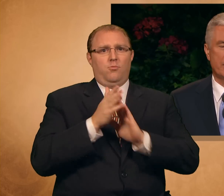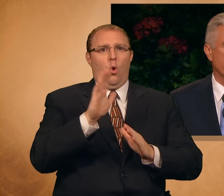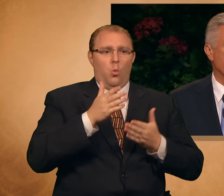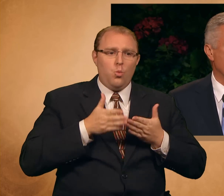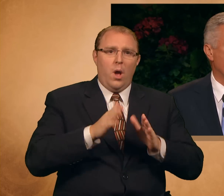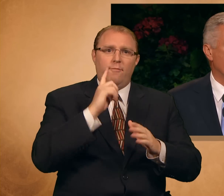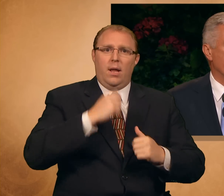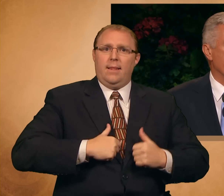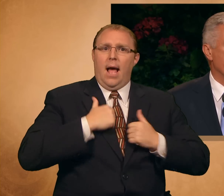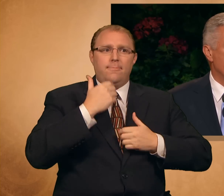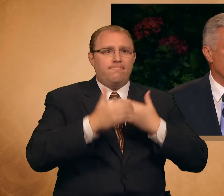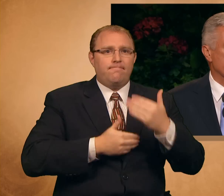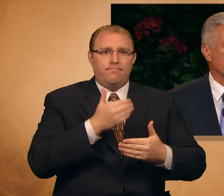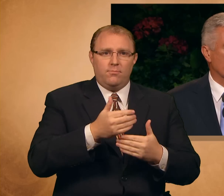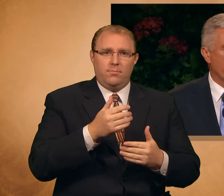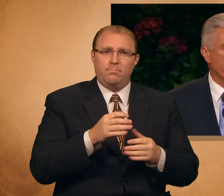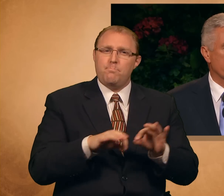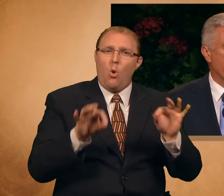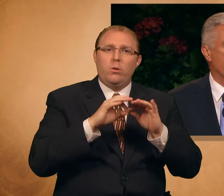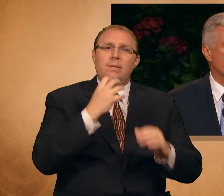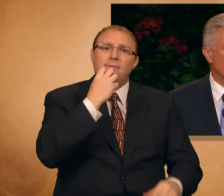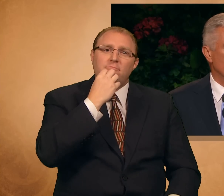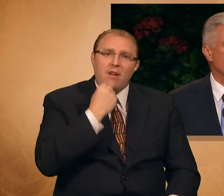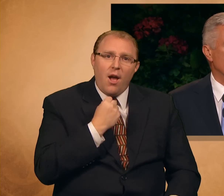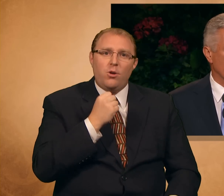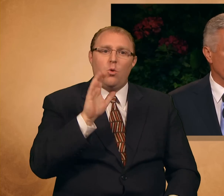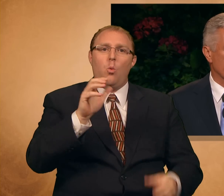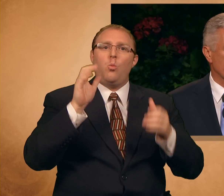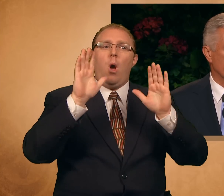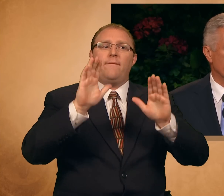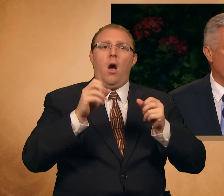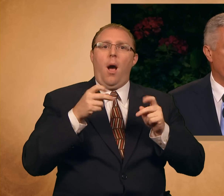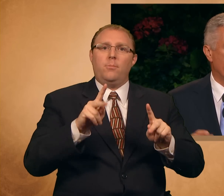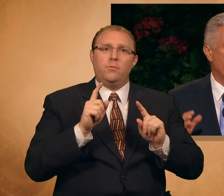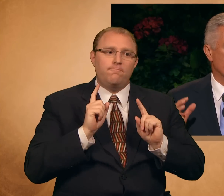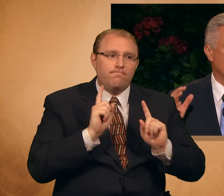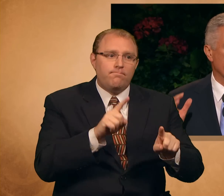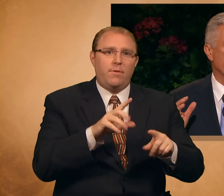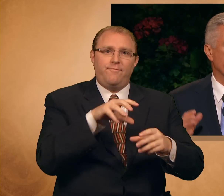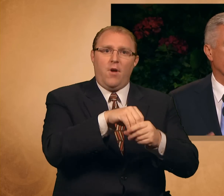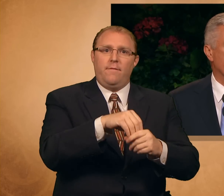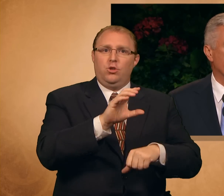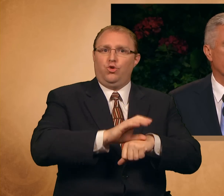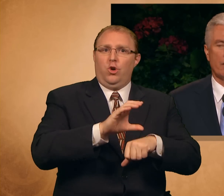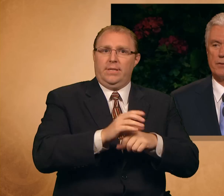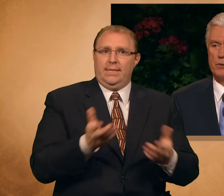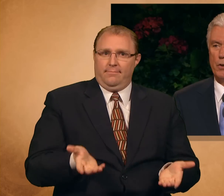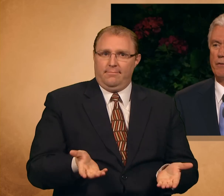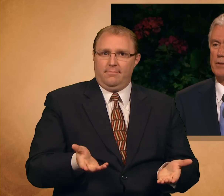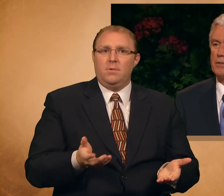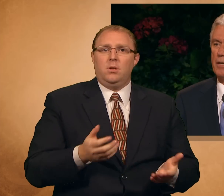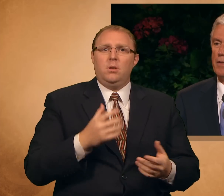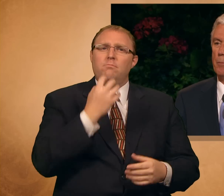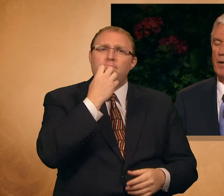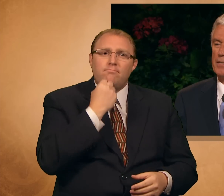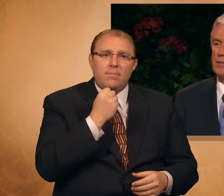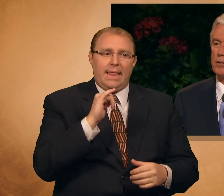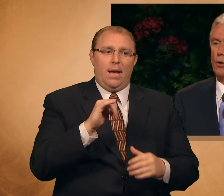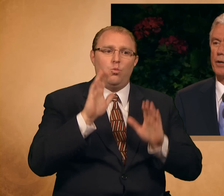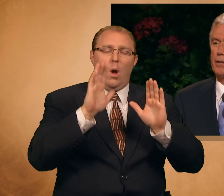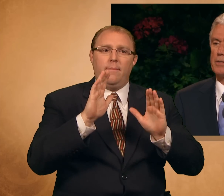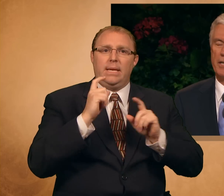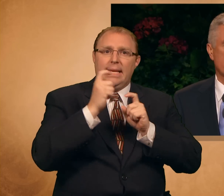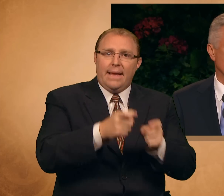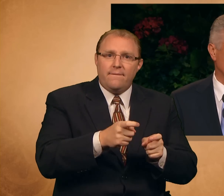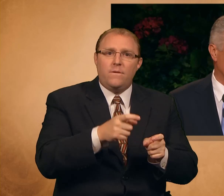activity in this great and true Church. Treasure the gift of service in the blessed